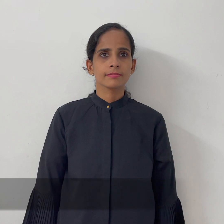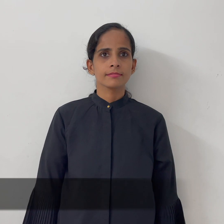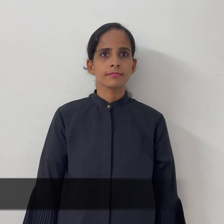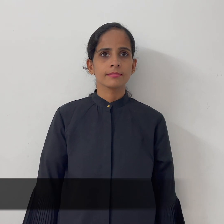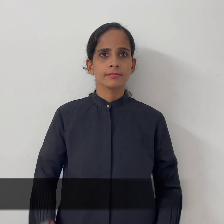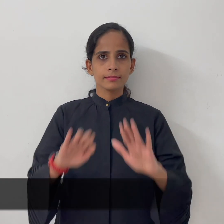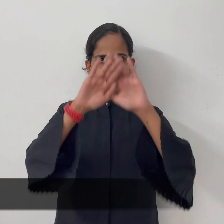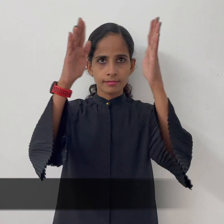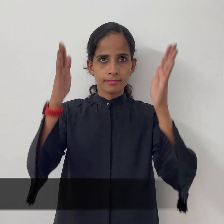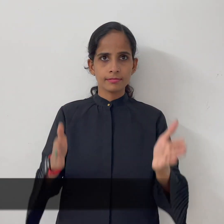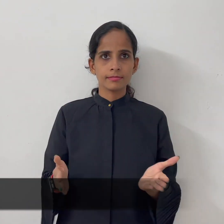speakers